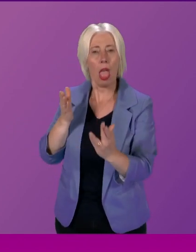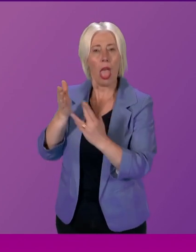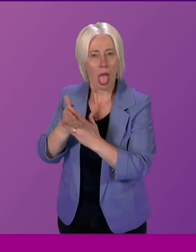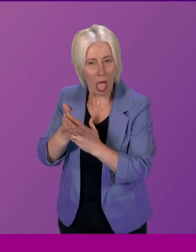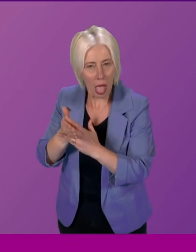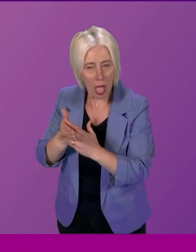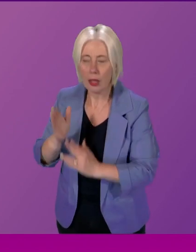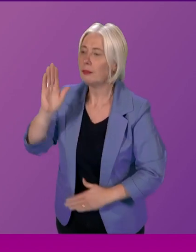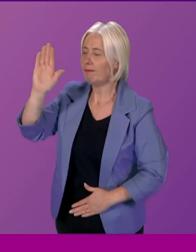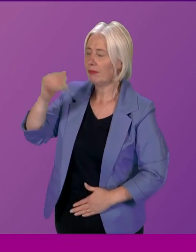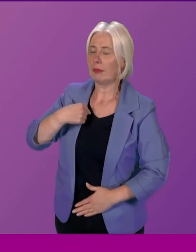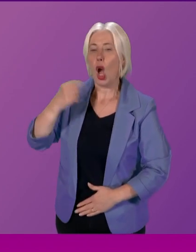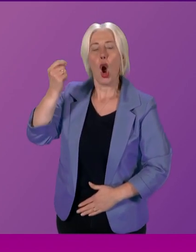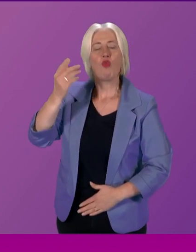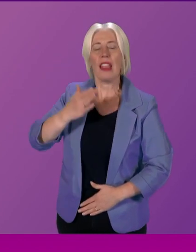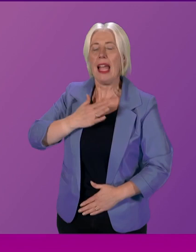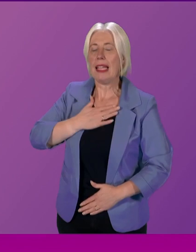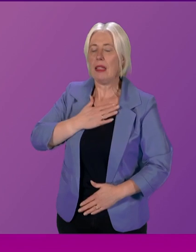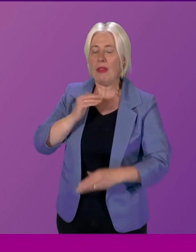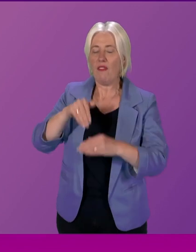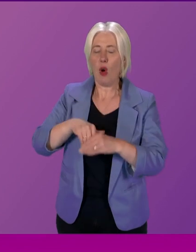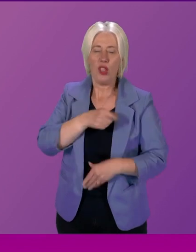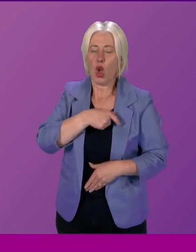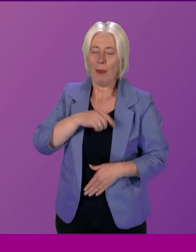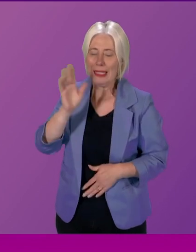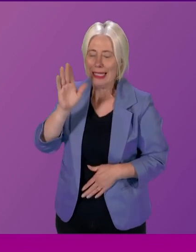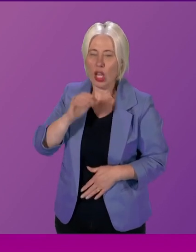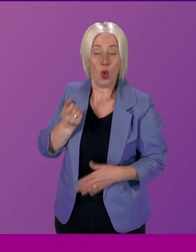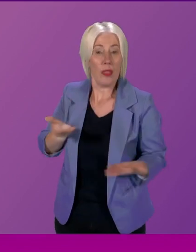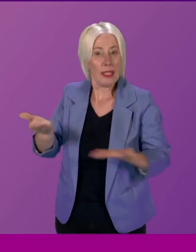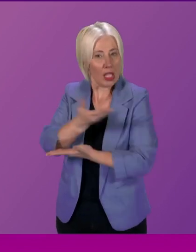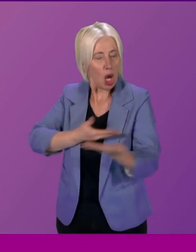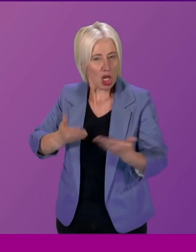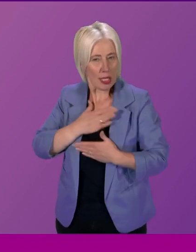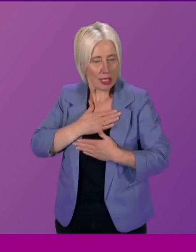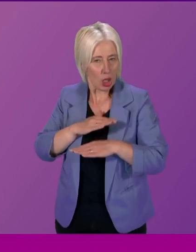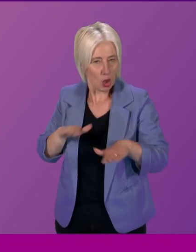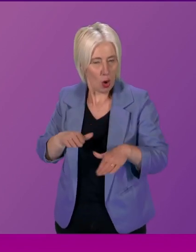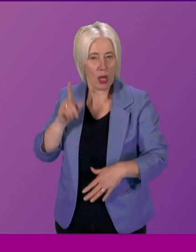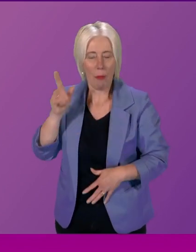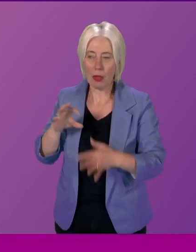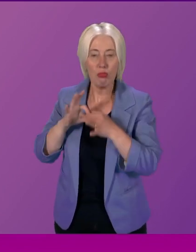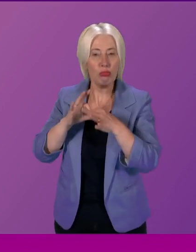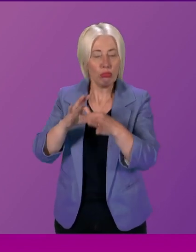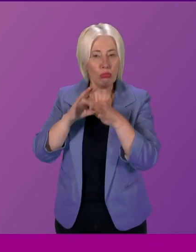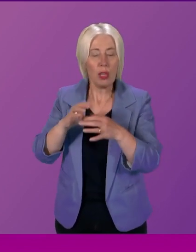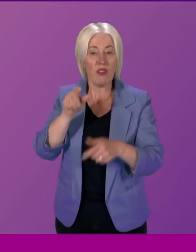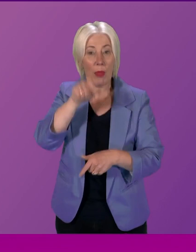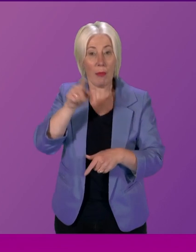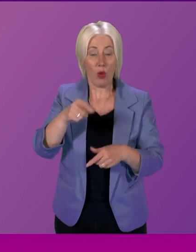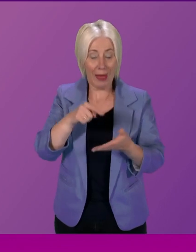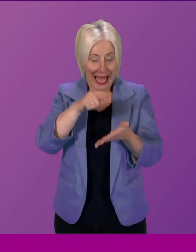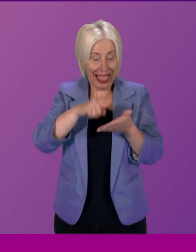I realise I haven't been in the committee, so I haven't been in all the discussions. But I do find this interesting about the relationship between people who are elected